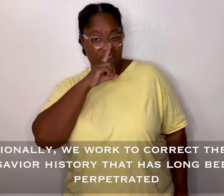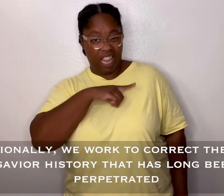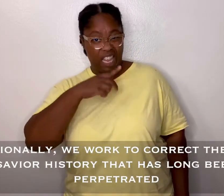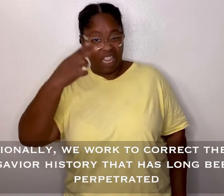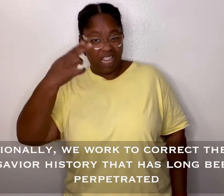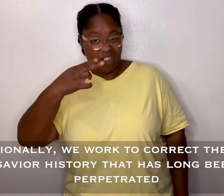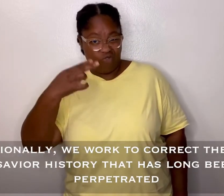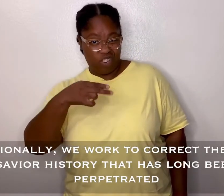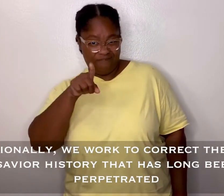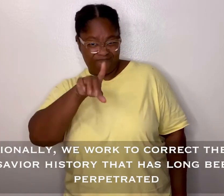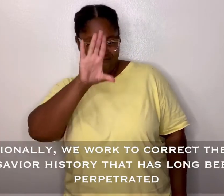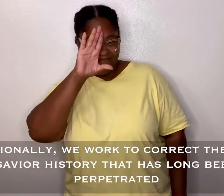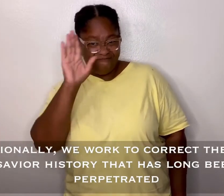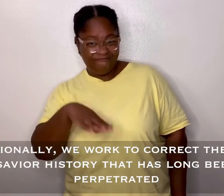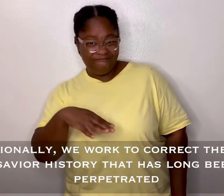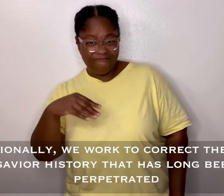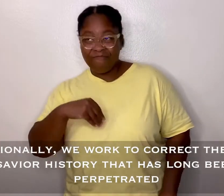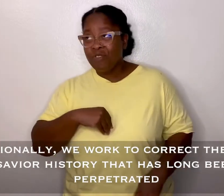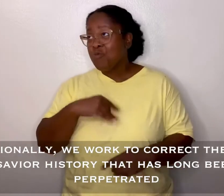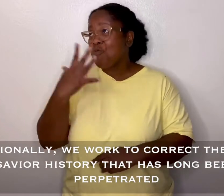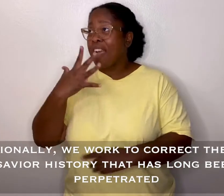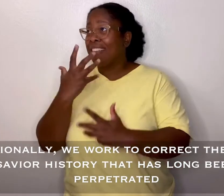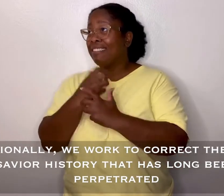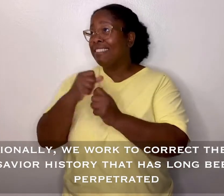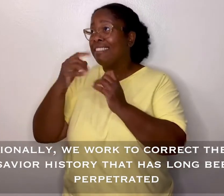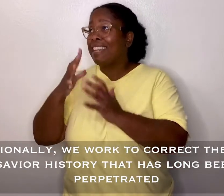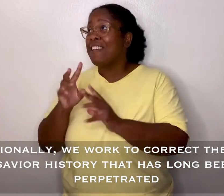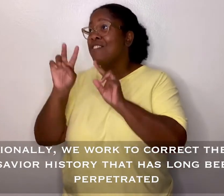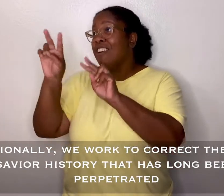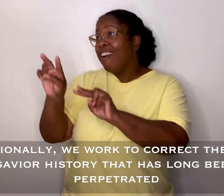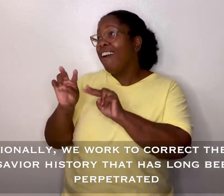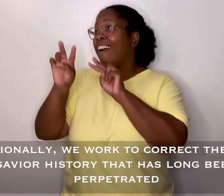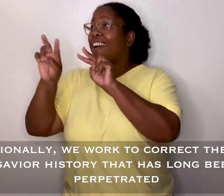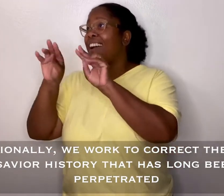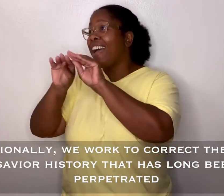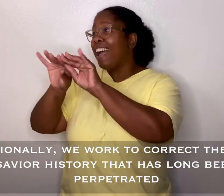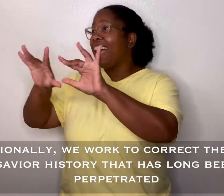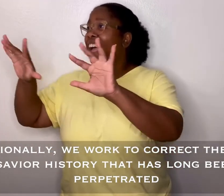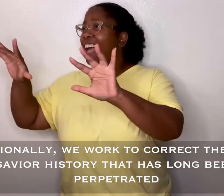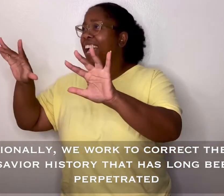Additionally, we work to correct the white savior history that has been long perpetrated,